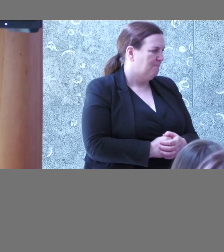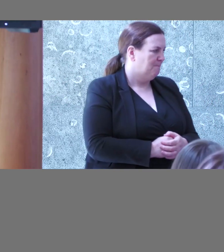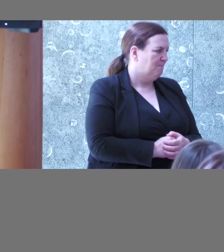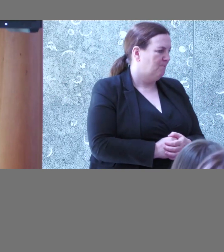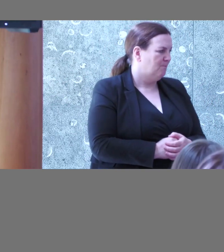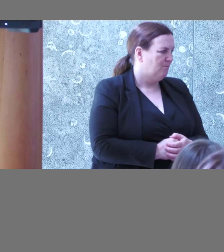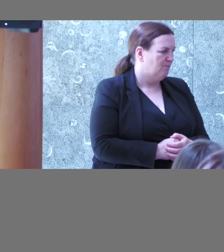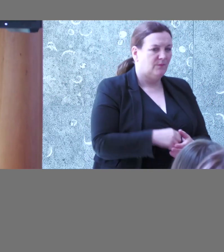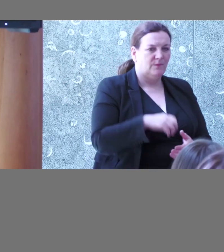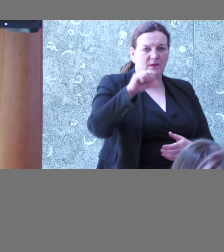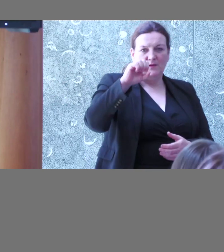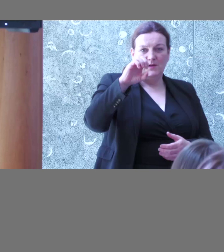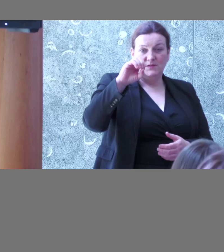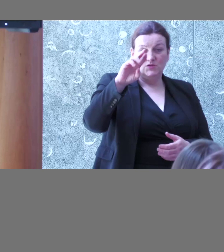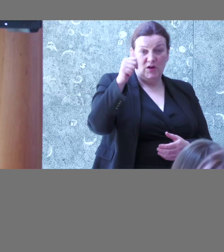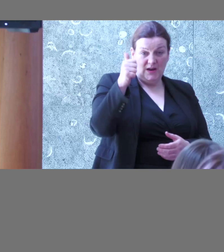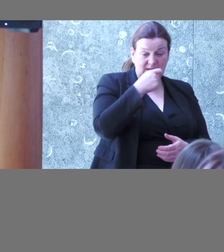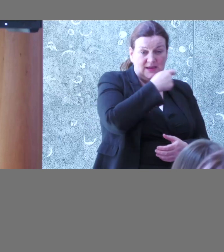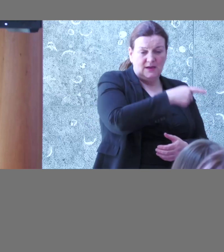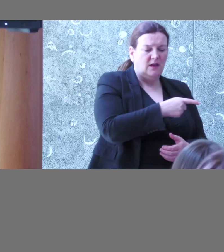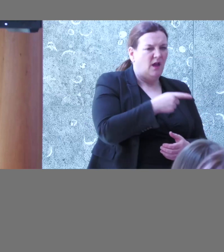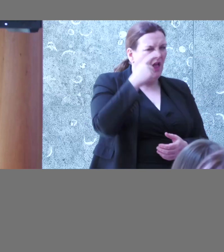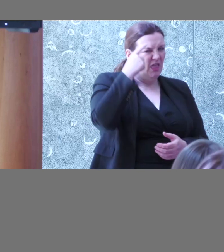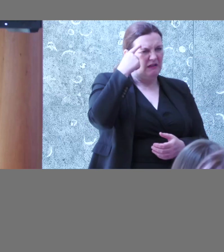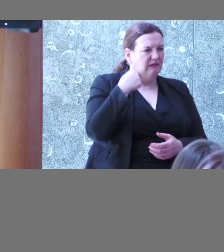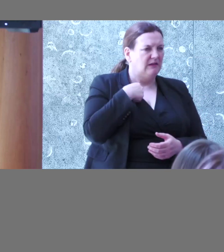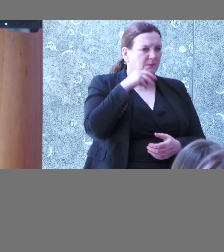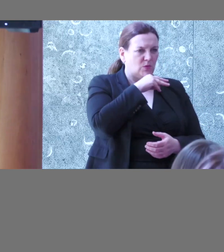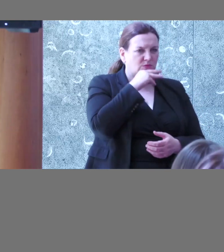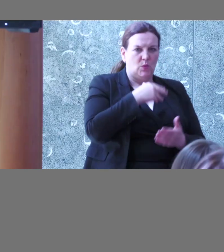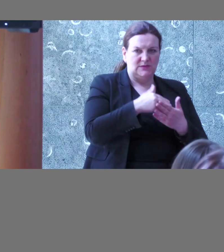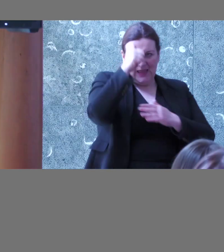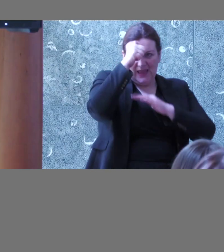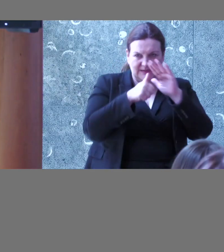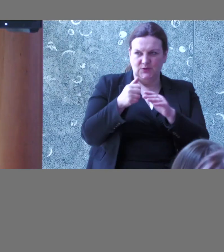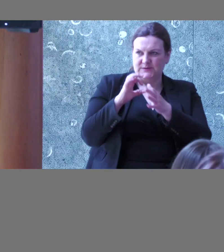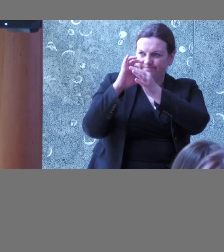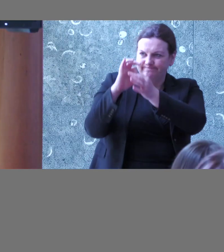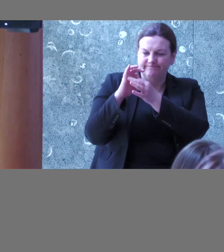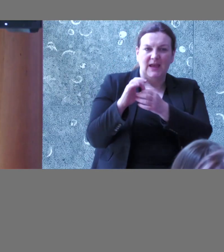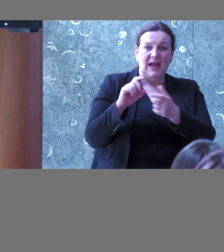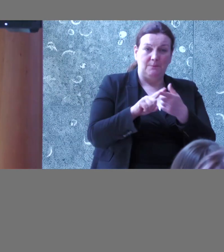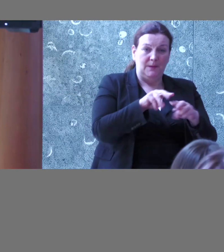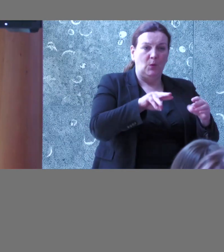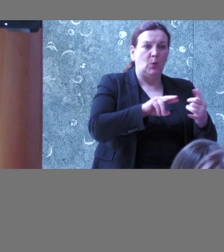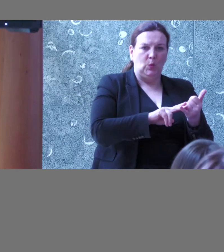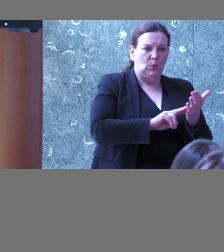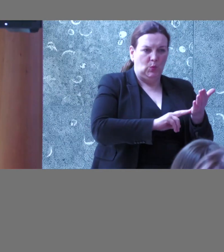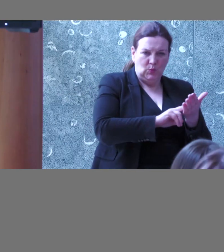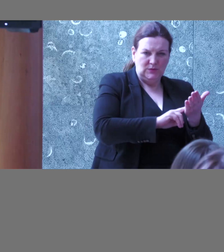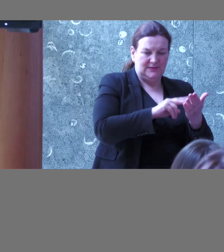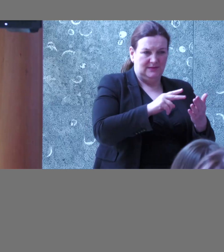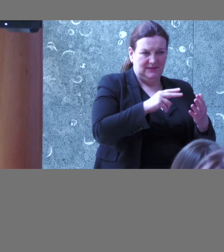I think it is really important obviously to get engaged with the experts and also native users absolutely of different